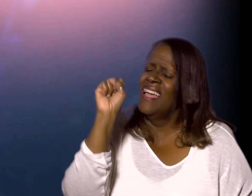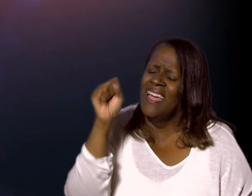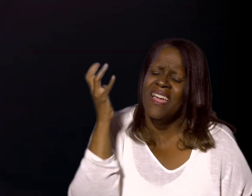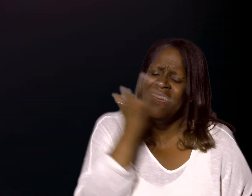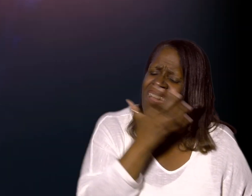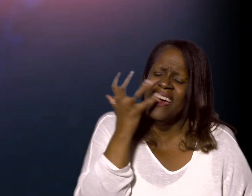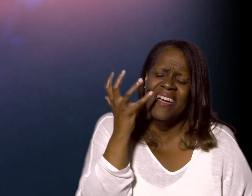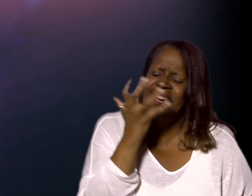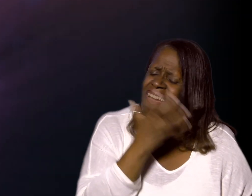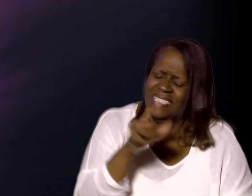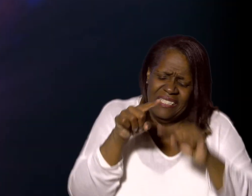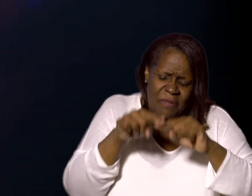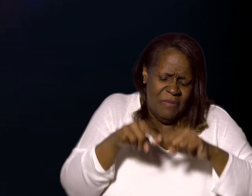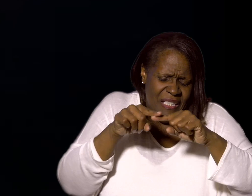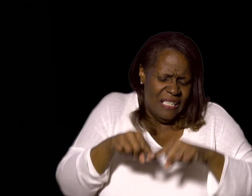You can count on me